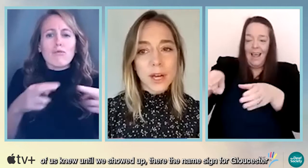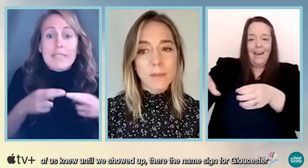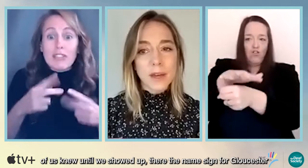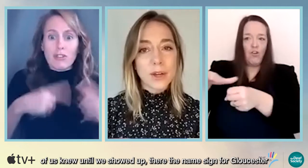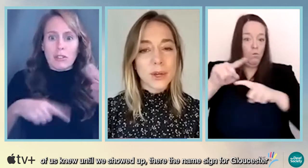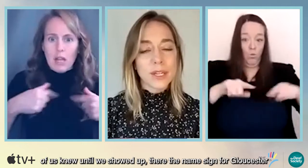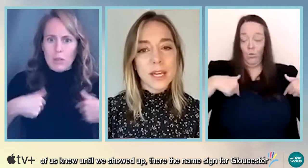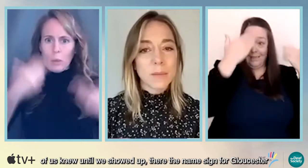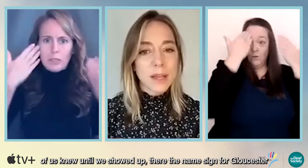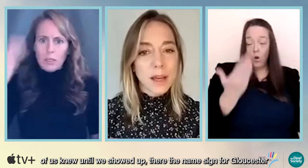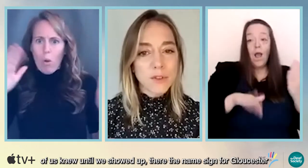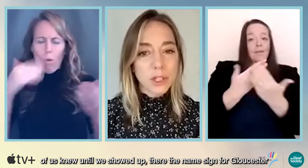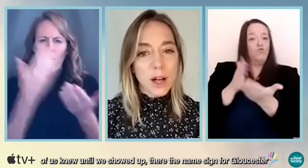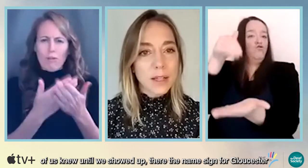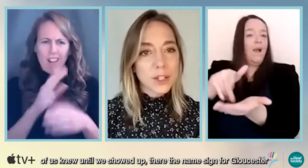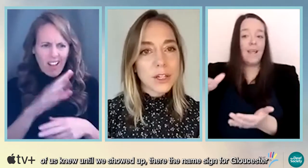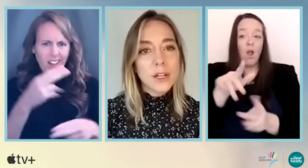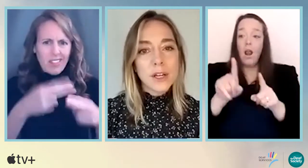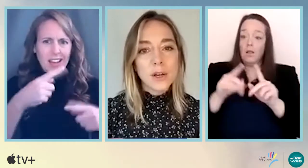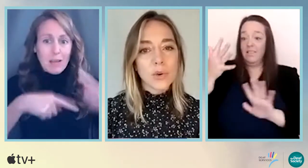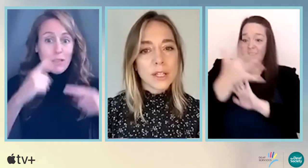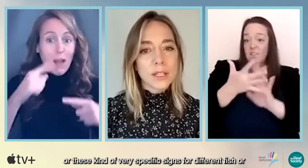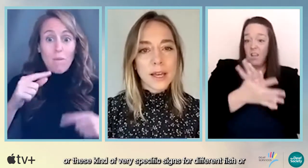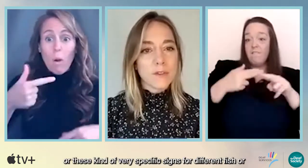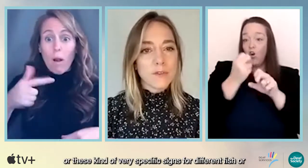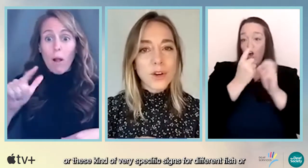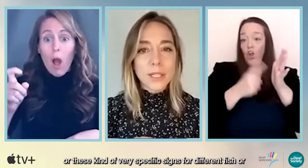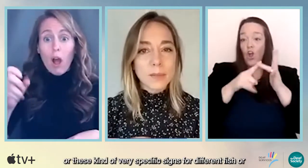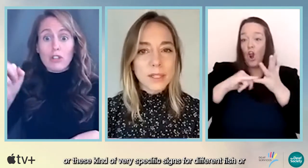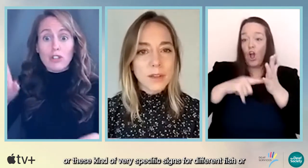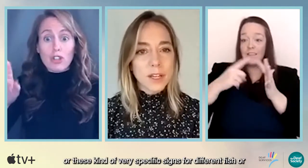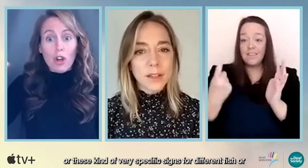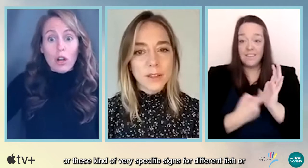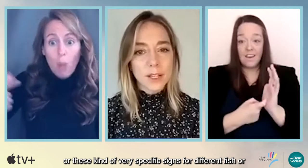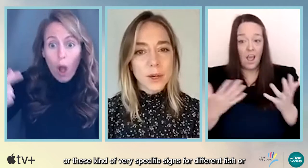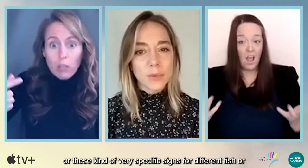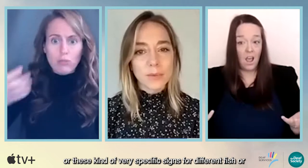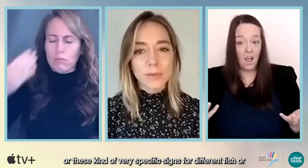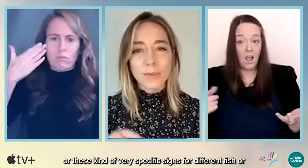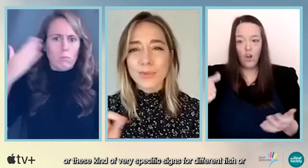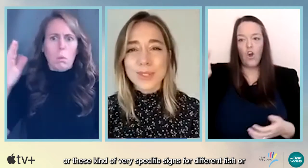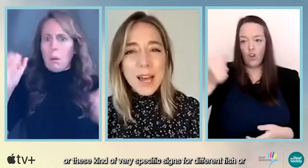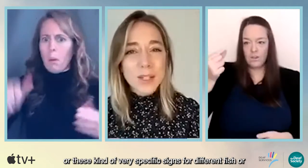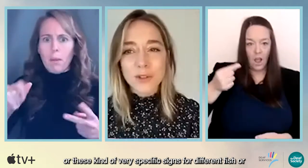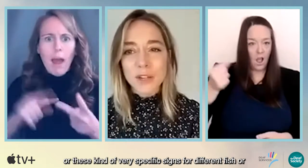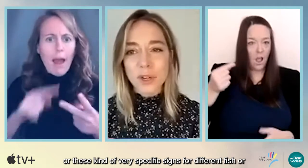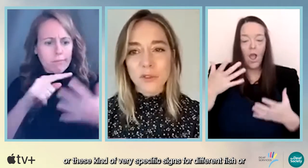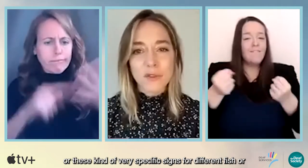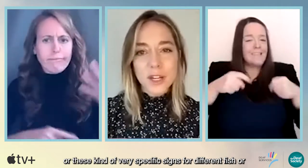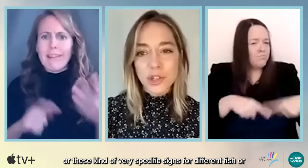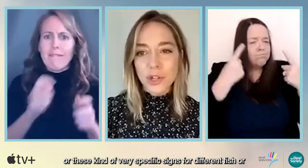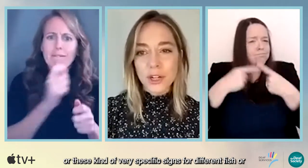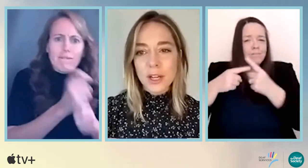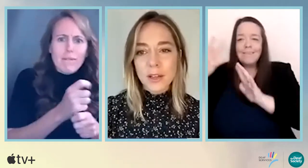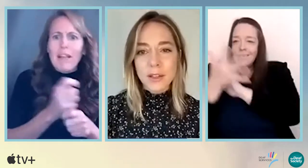we showed up there, you know, the name sign for Gloucester, or these kind of very specific, you know, signs for different